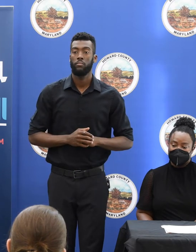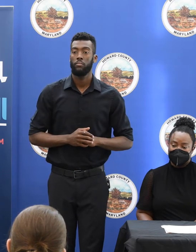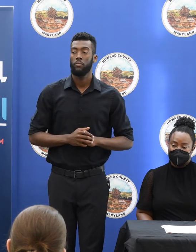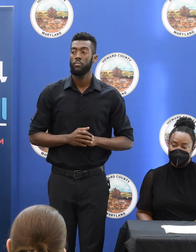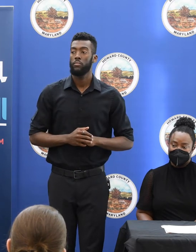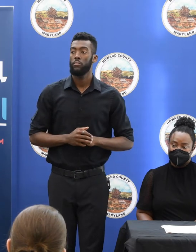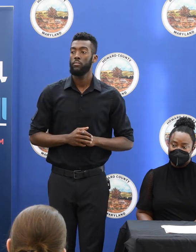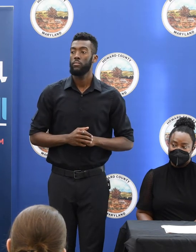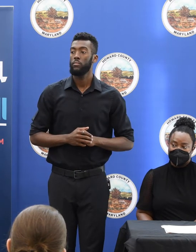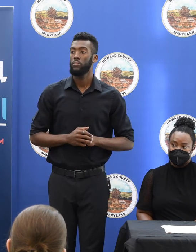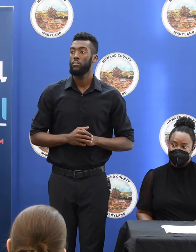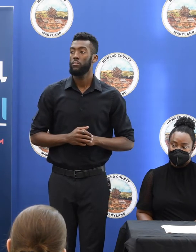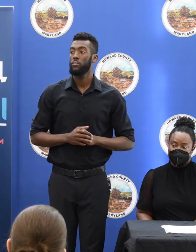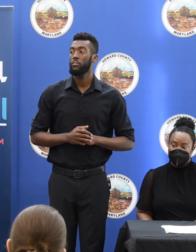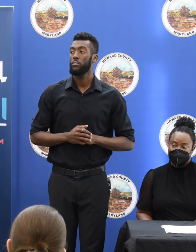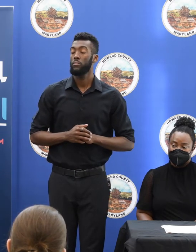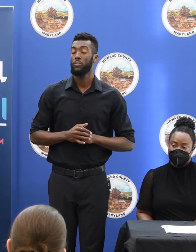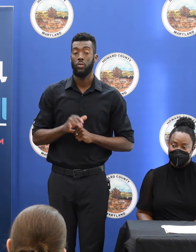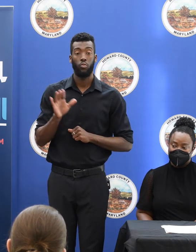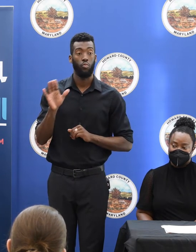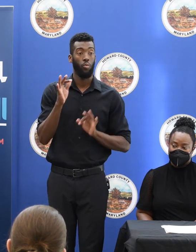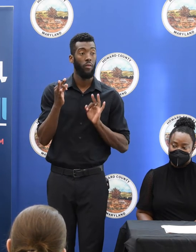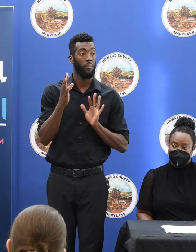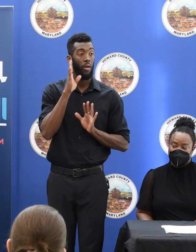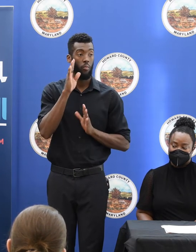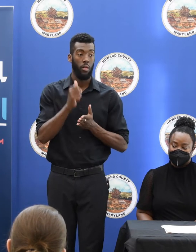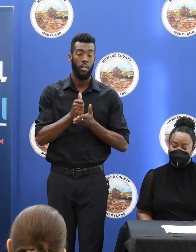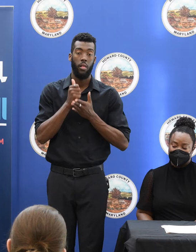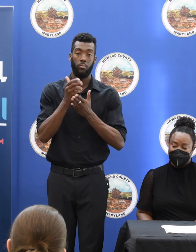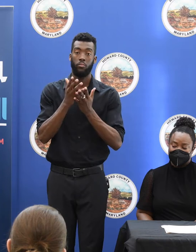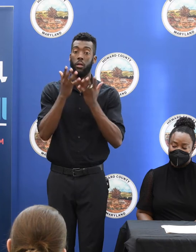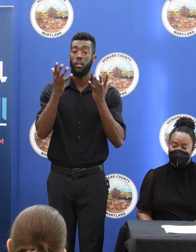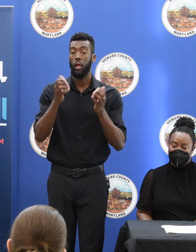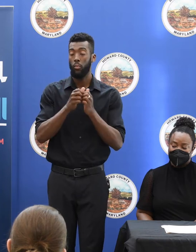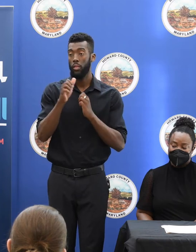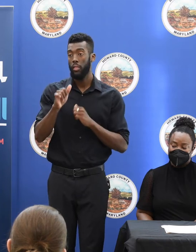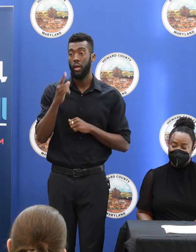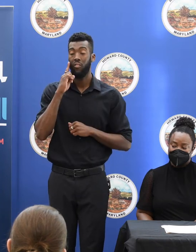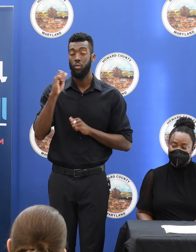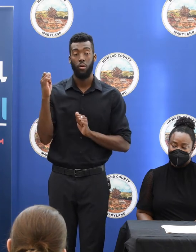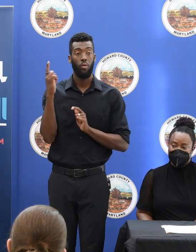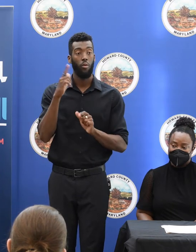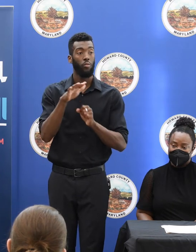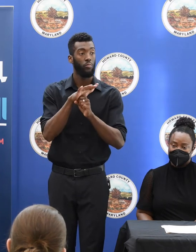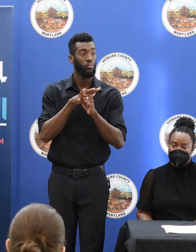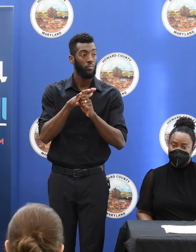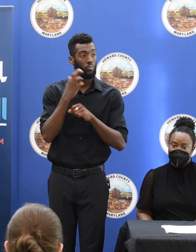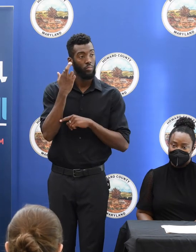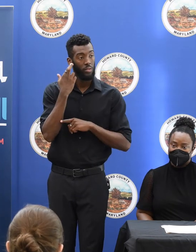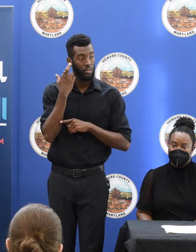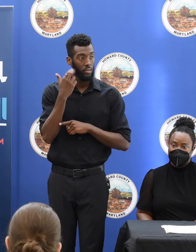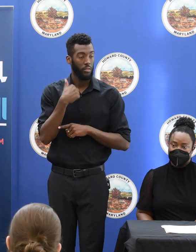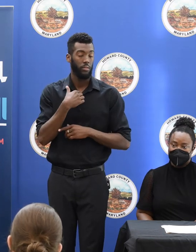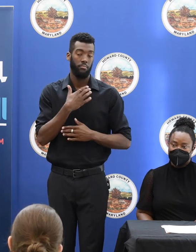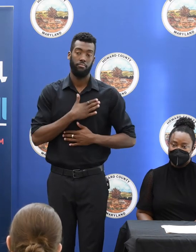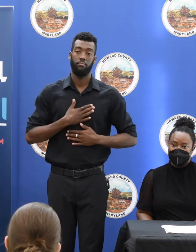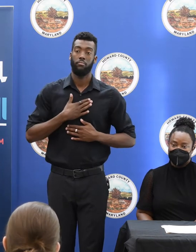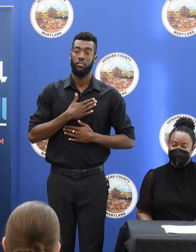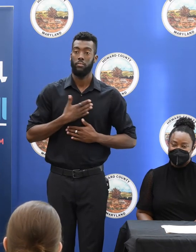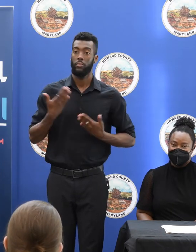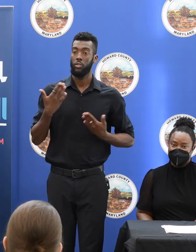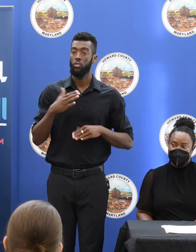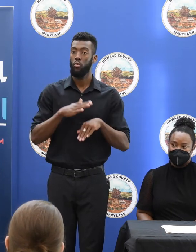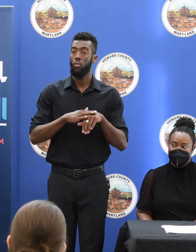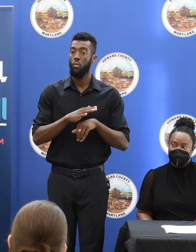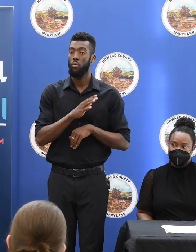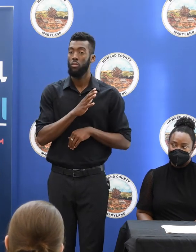this is also going to help us in that. So for all of these reasons, I'm real pleased to be here at the forum, and I'm looking